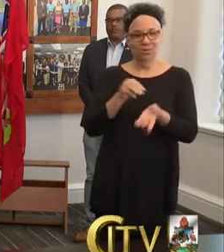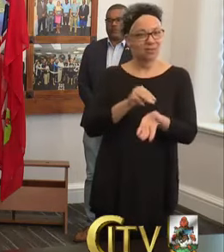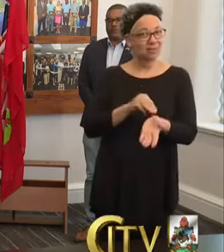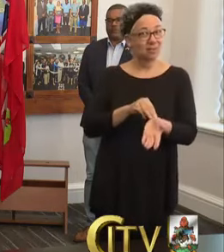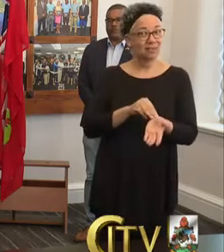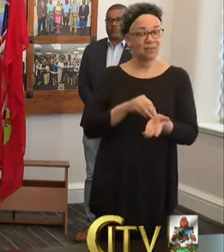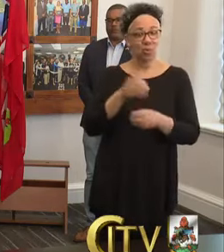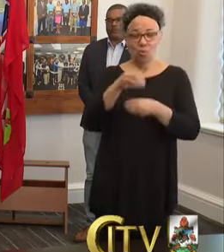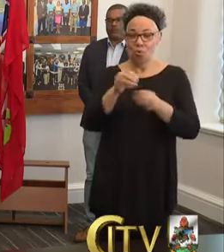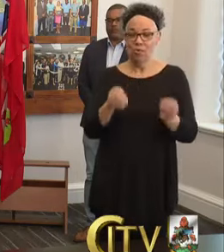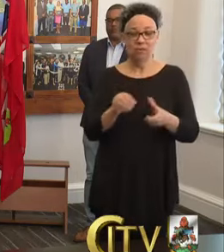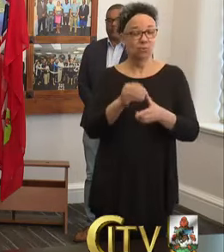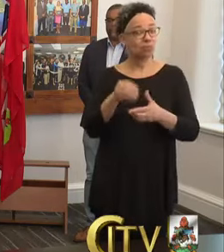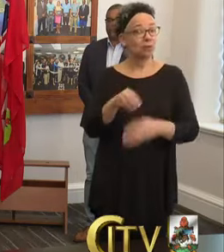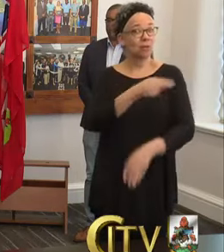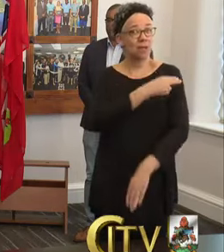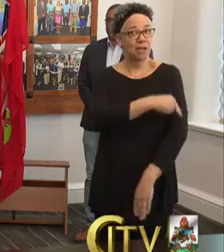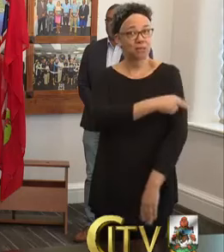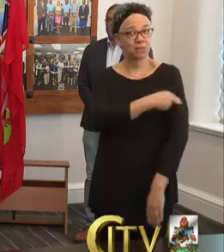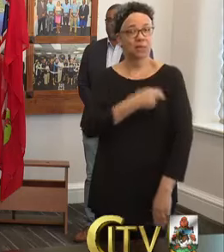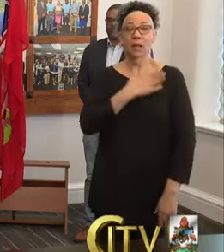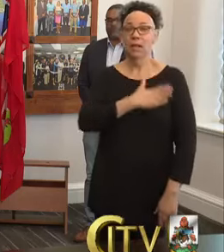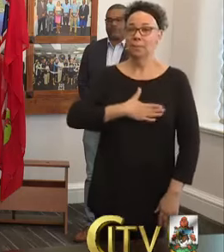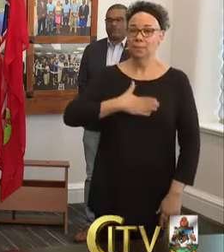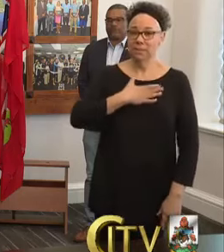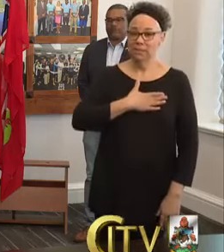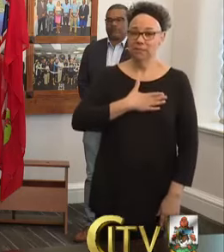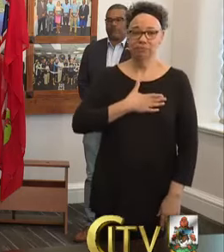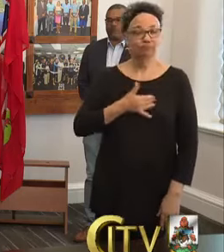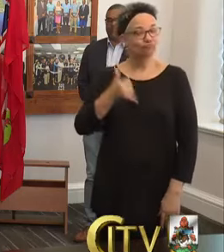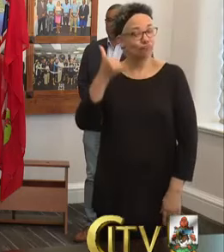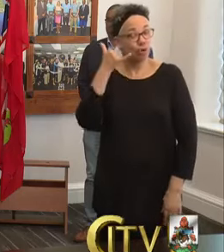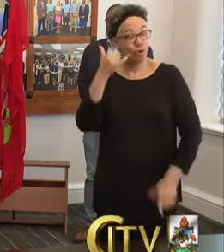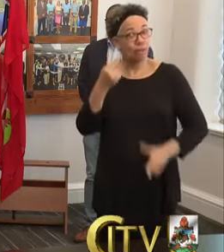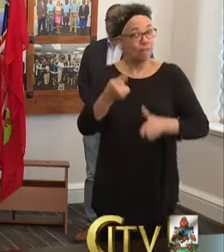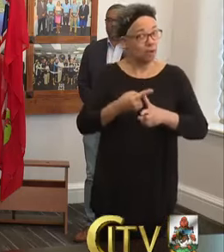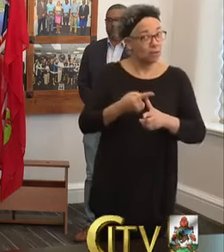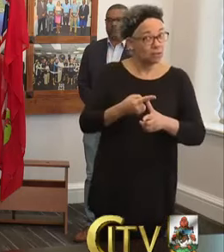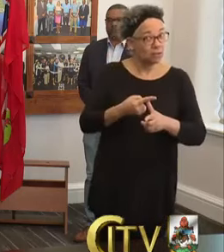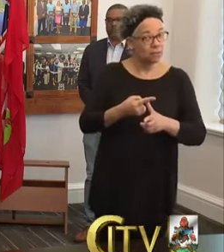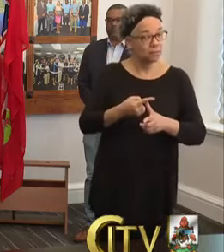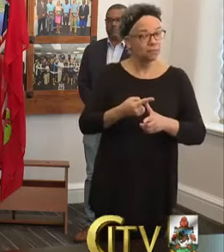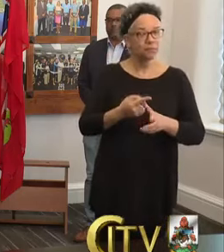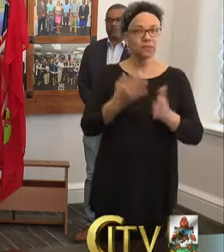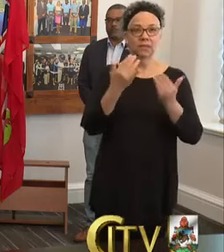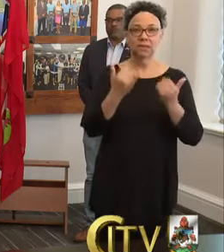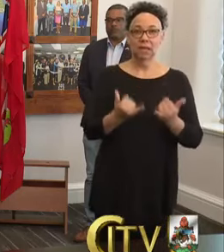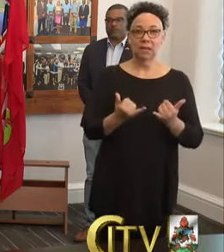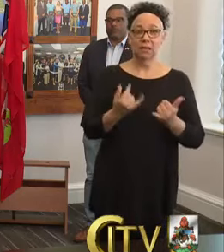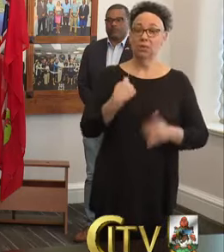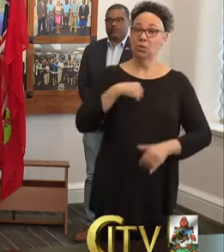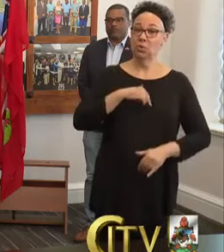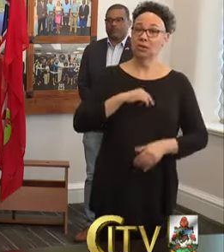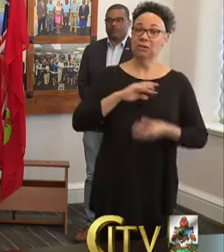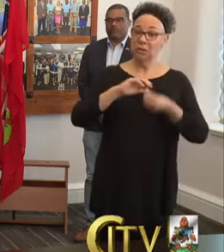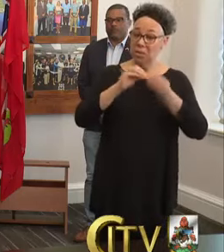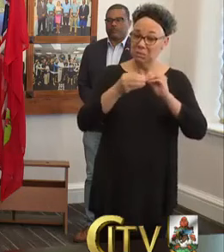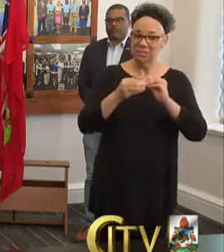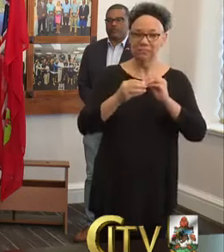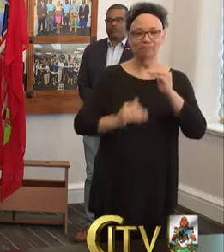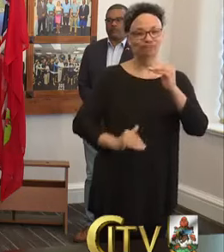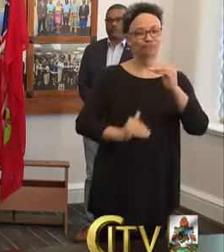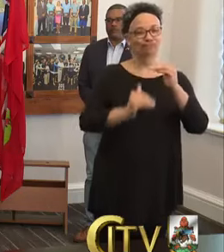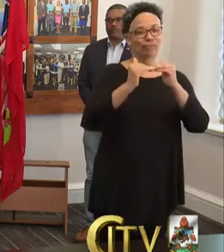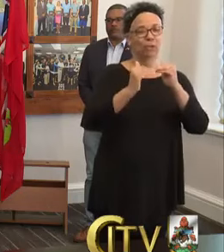hospital. Please make sure that you call ahead. Now that we are at 27, I could recognize